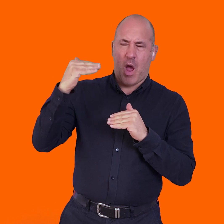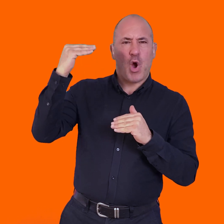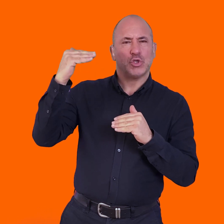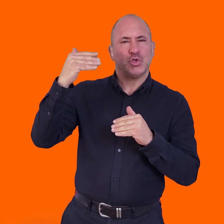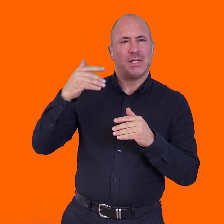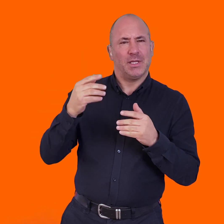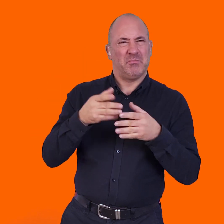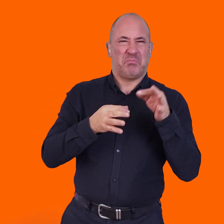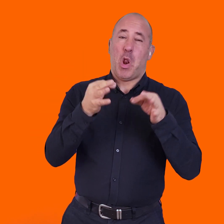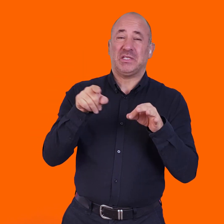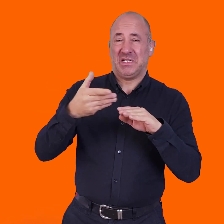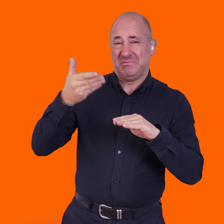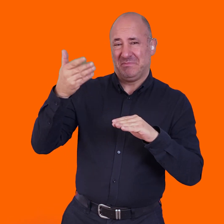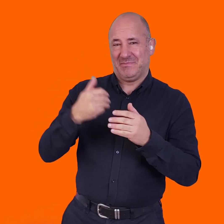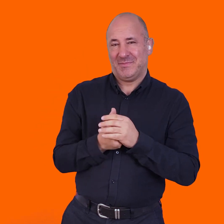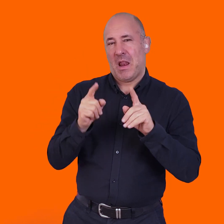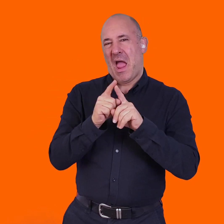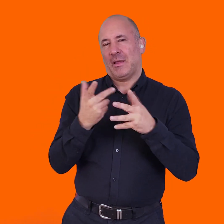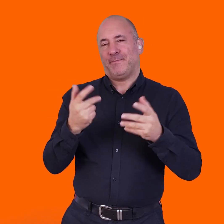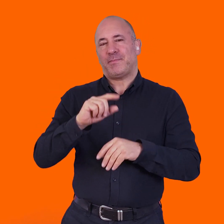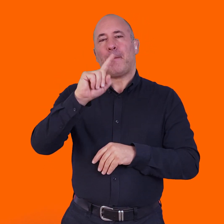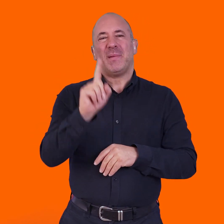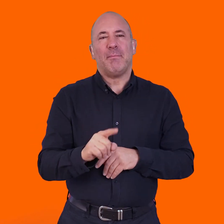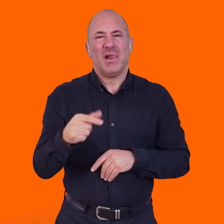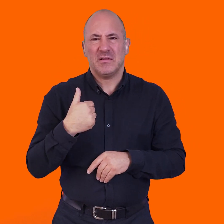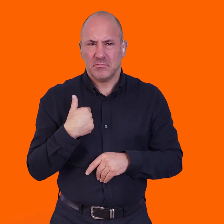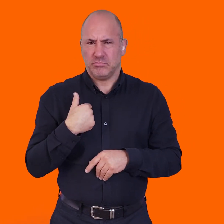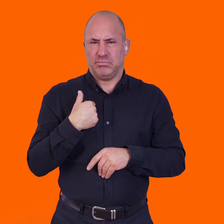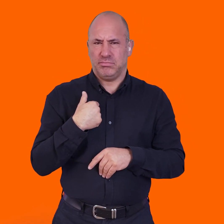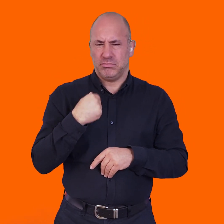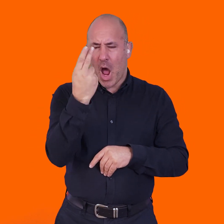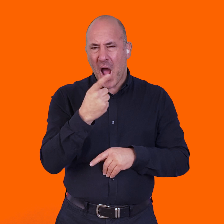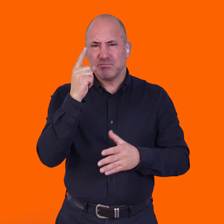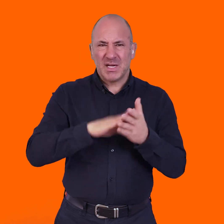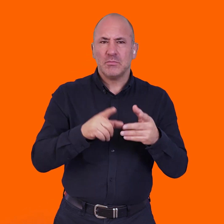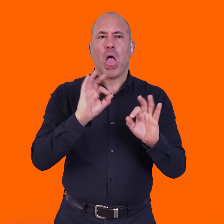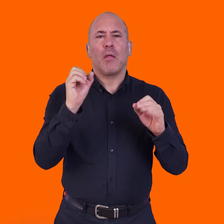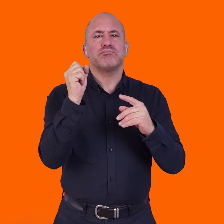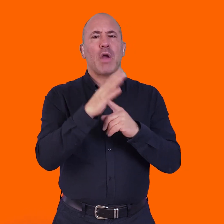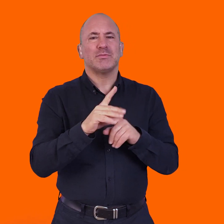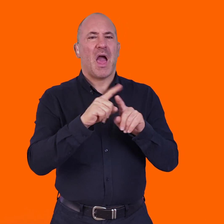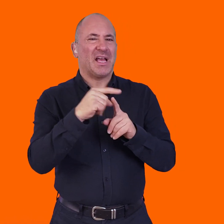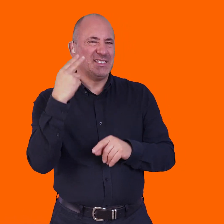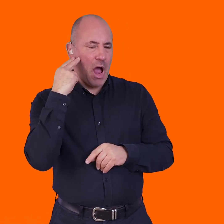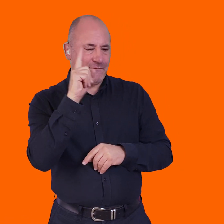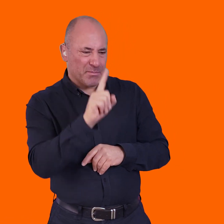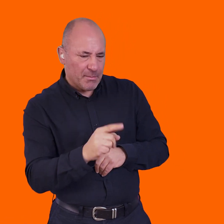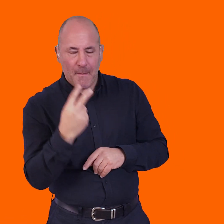hierarchy and so for people who haven't been prioritised, say, in